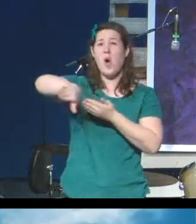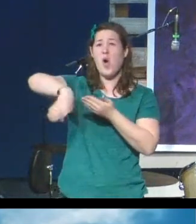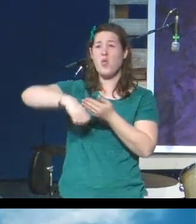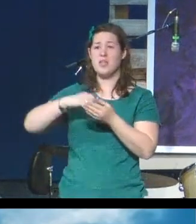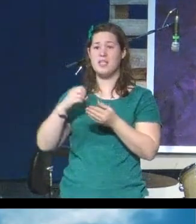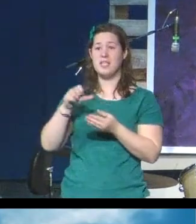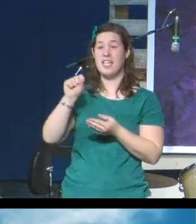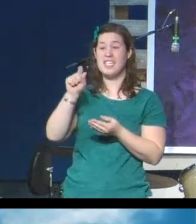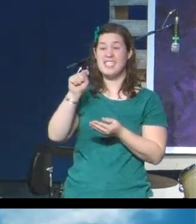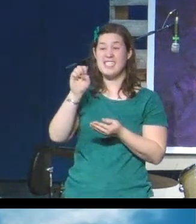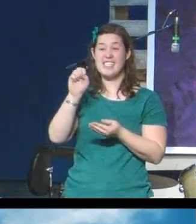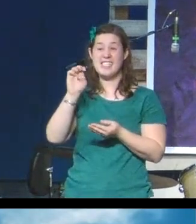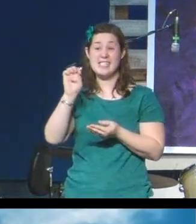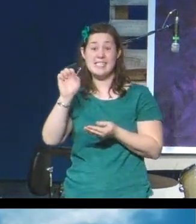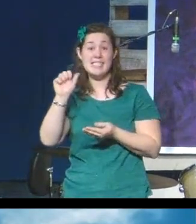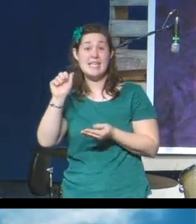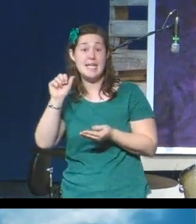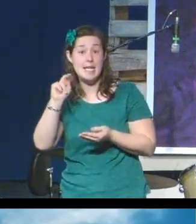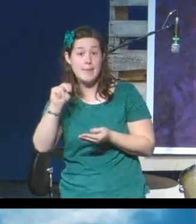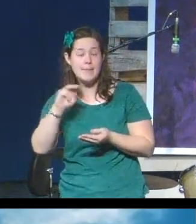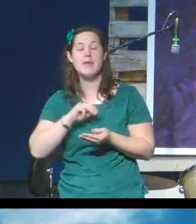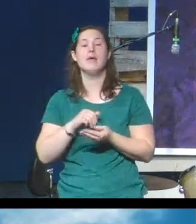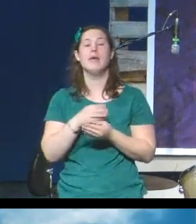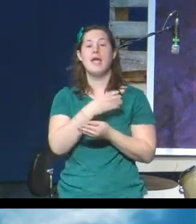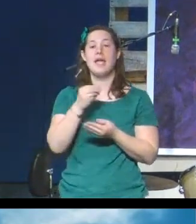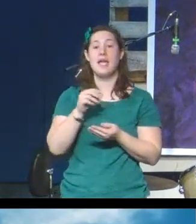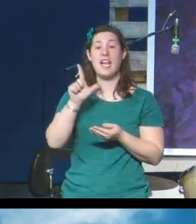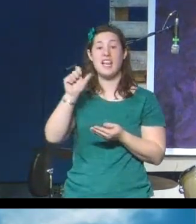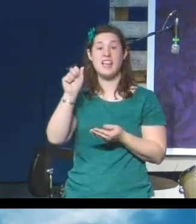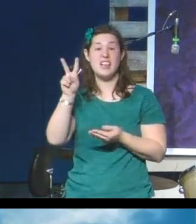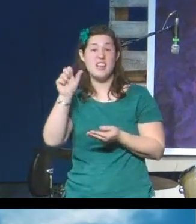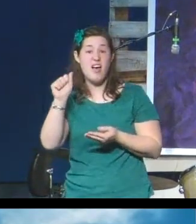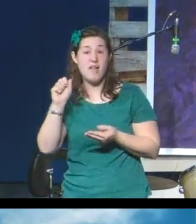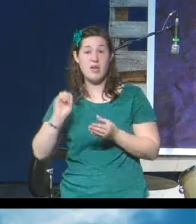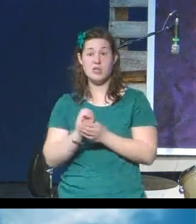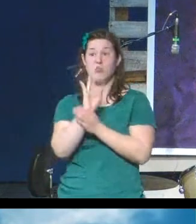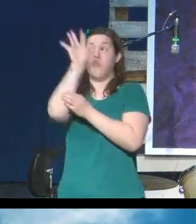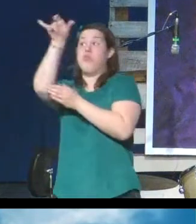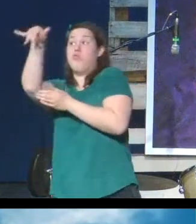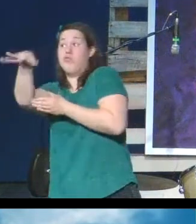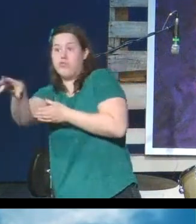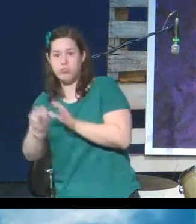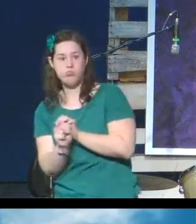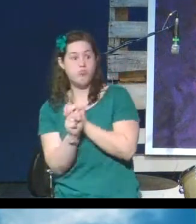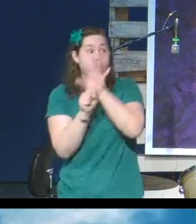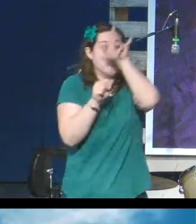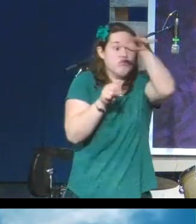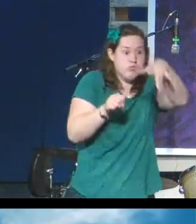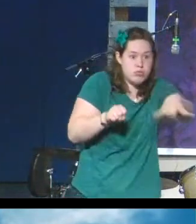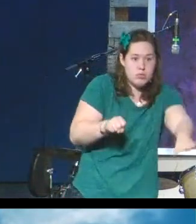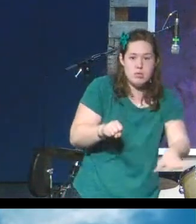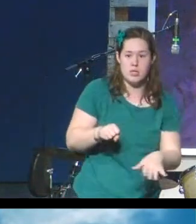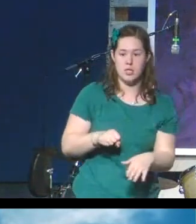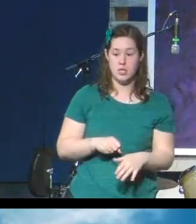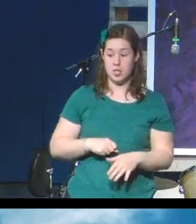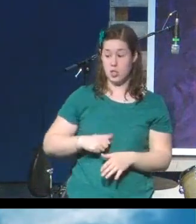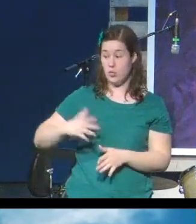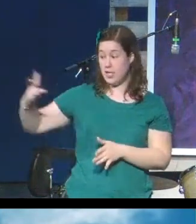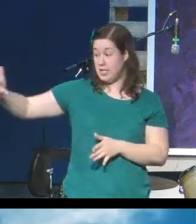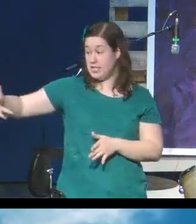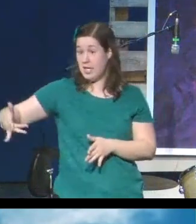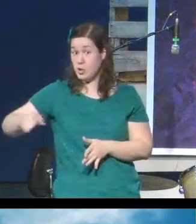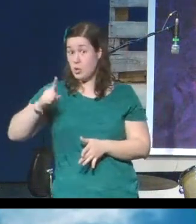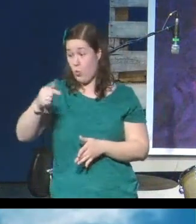lava pouring out into the water, you could touch one side of the boat and the water was cold. And right on the next side,